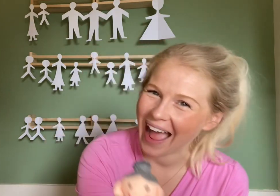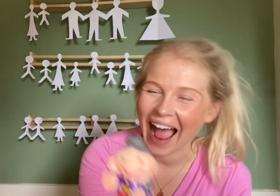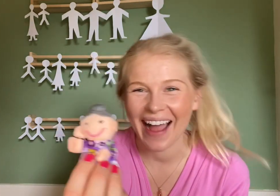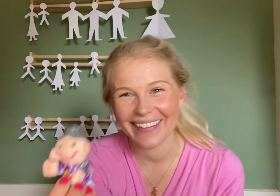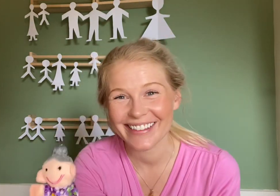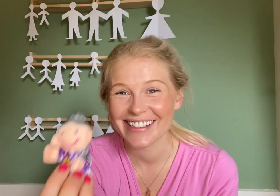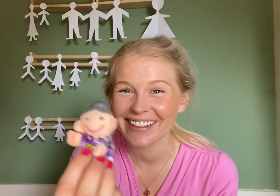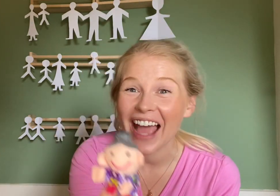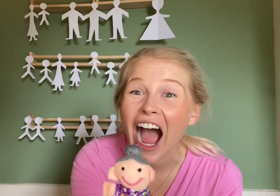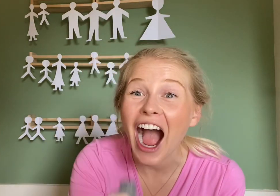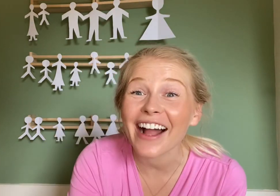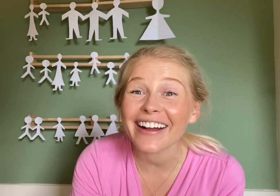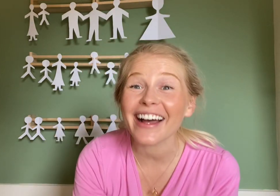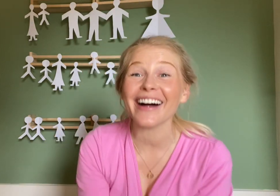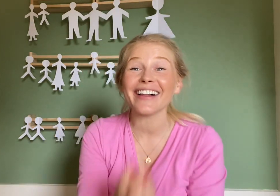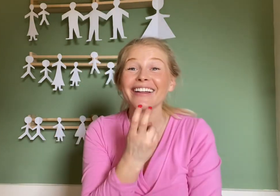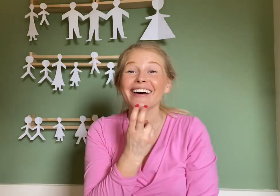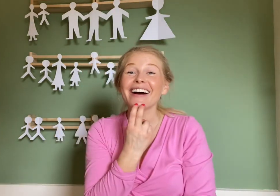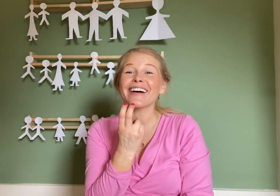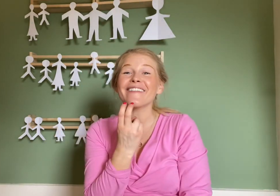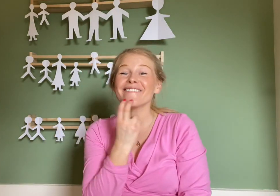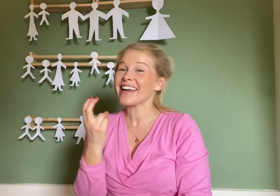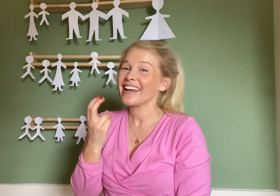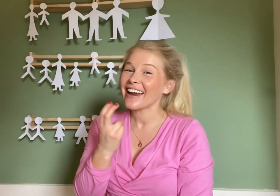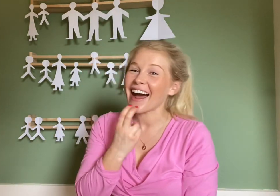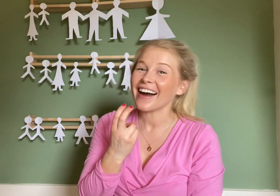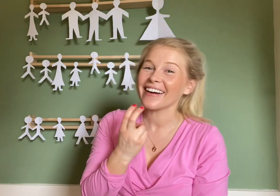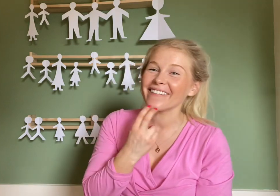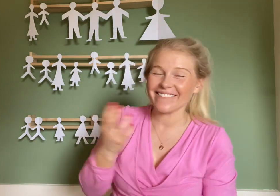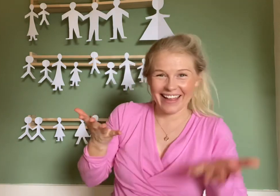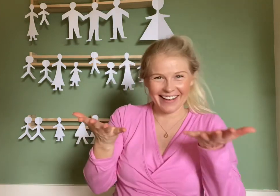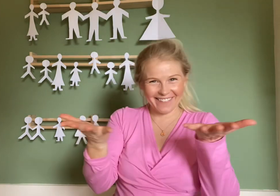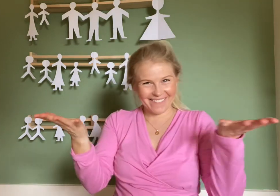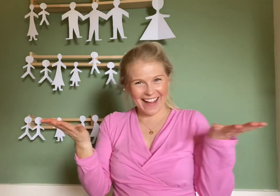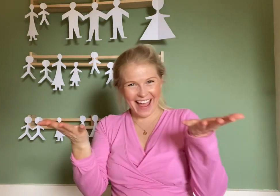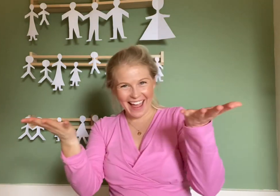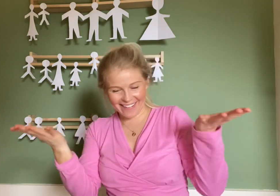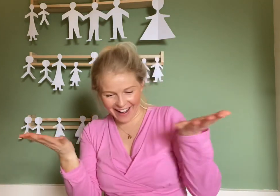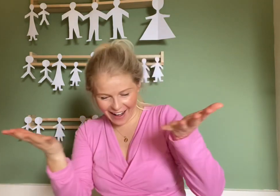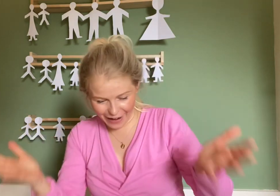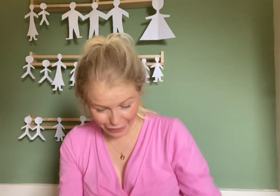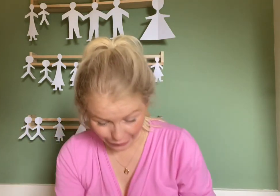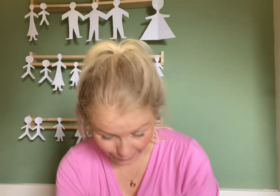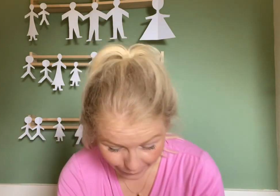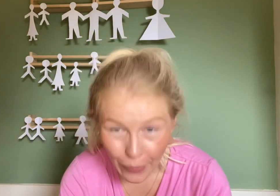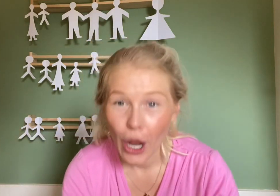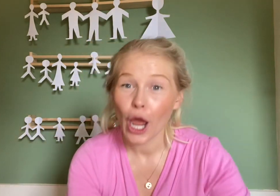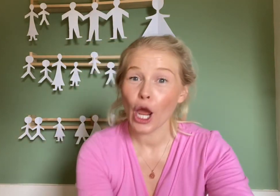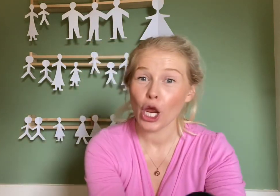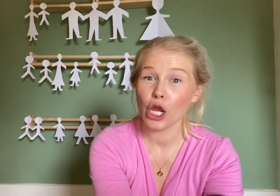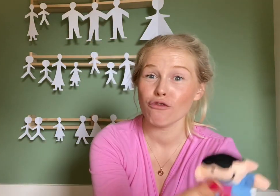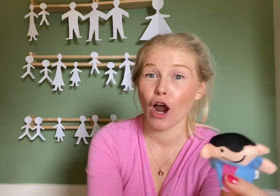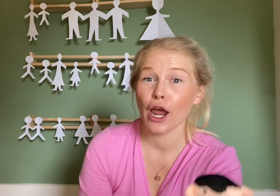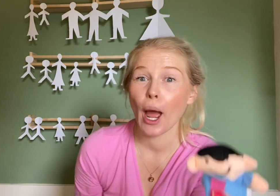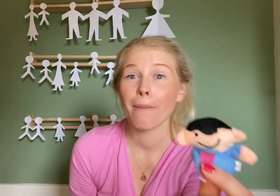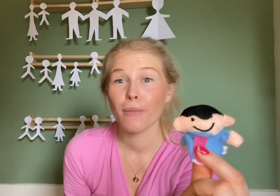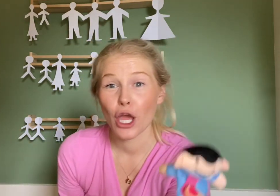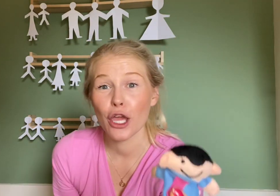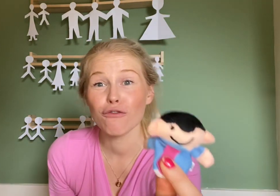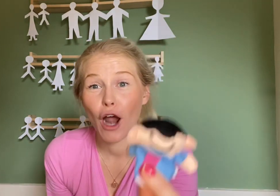how do you Uncle Uncle finger, uncle finger, where are you? Here I am, here I